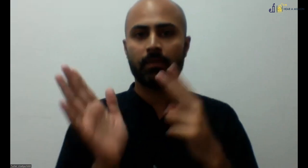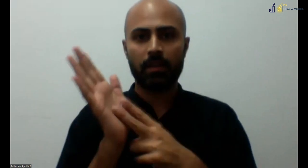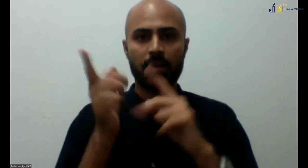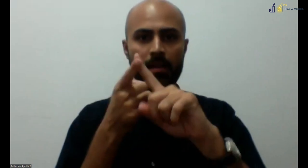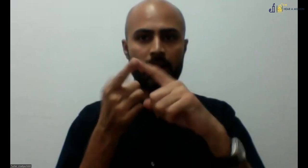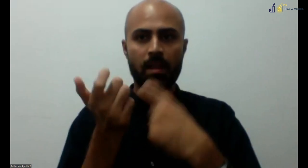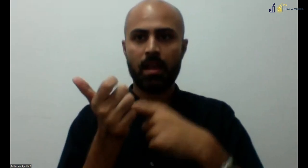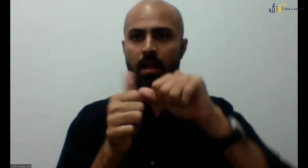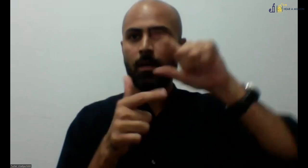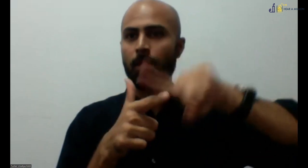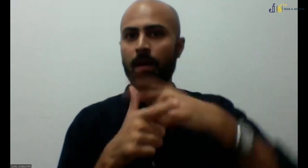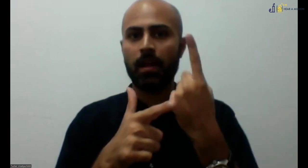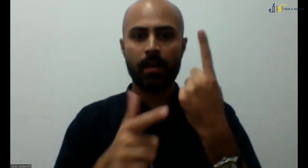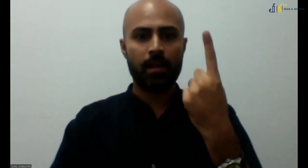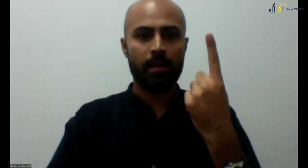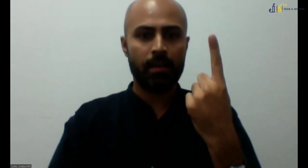Now we'd like to have Neeraj.